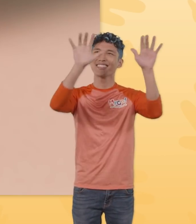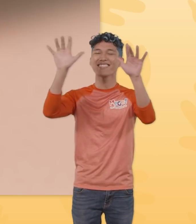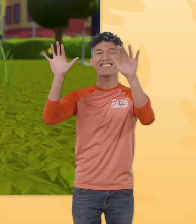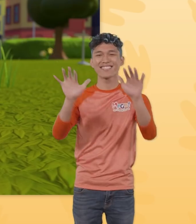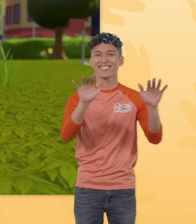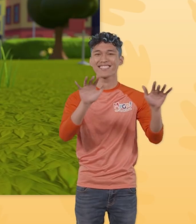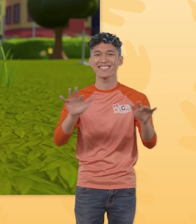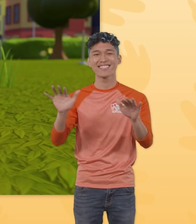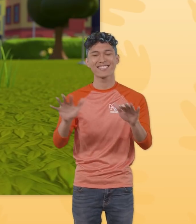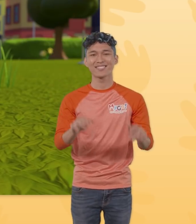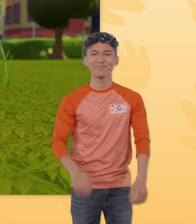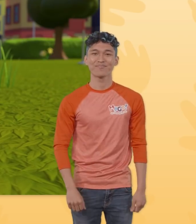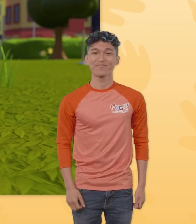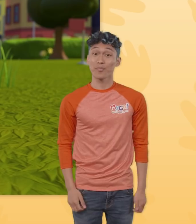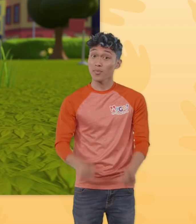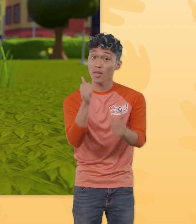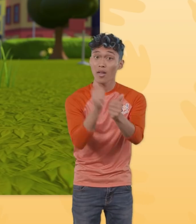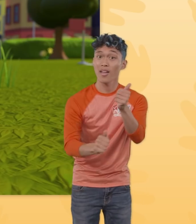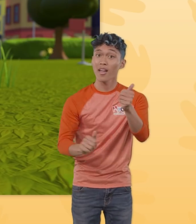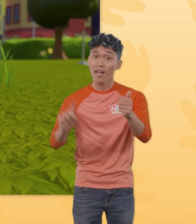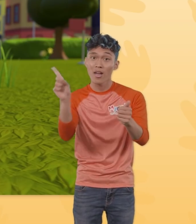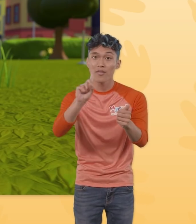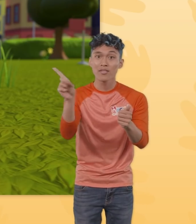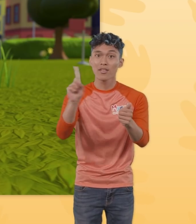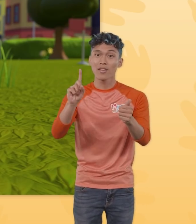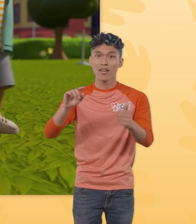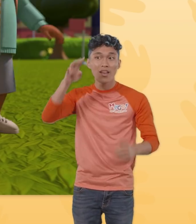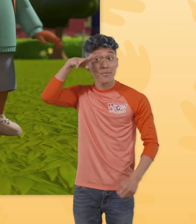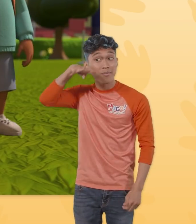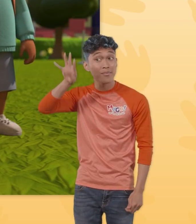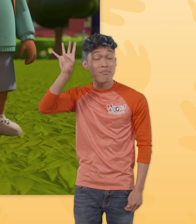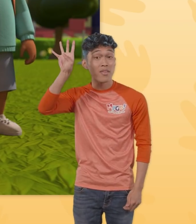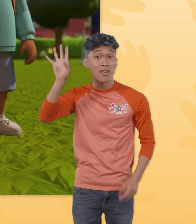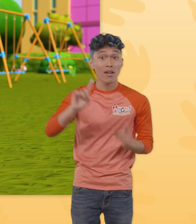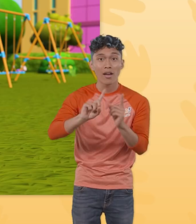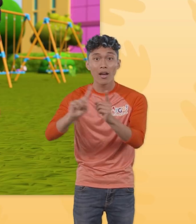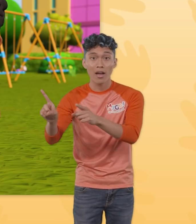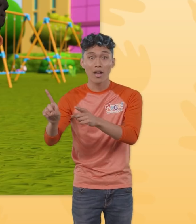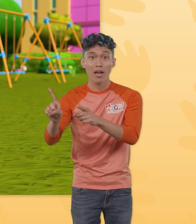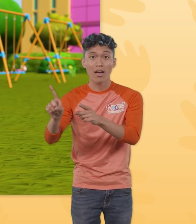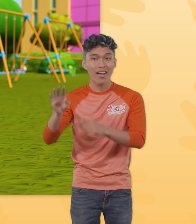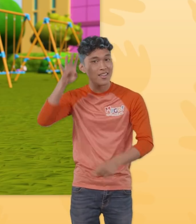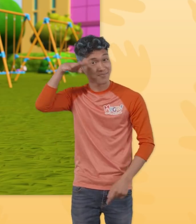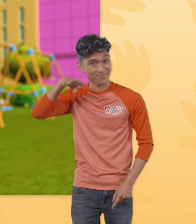snow And everywhere that Mary went Mary